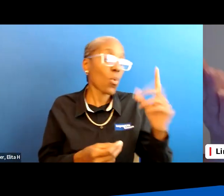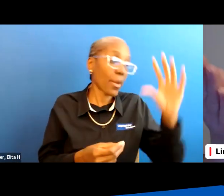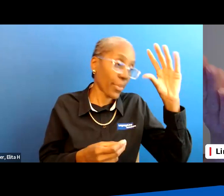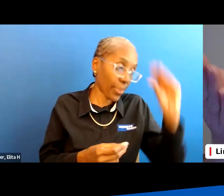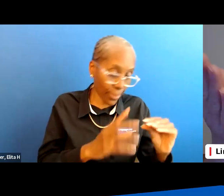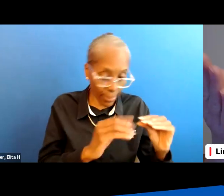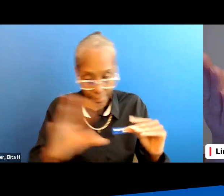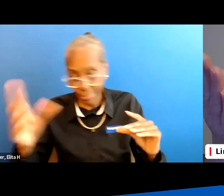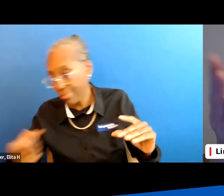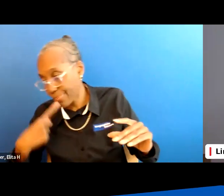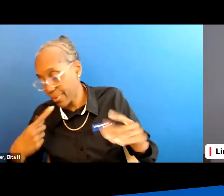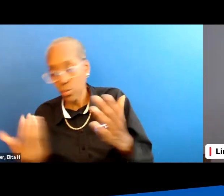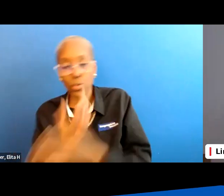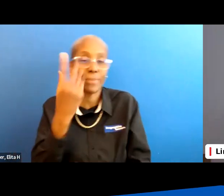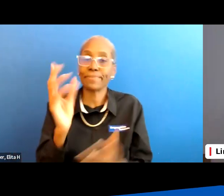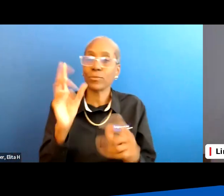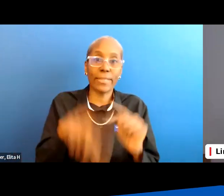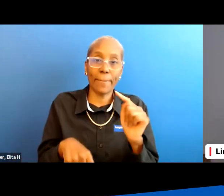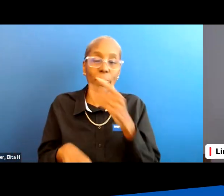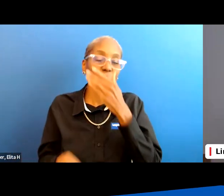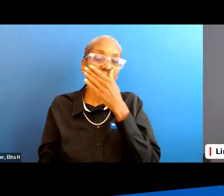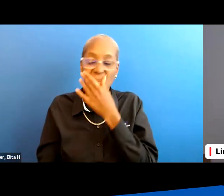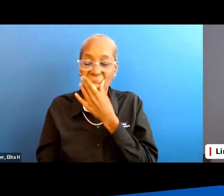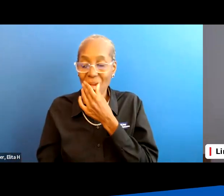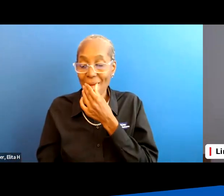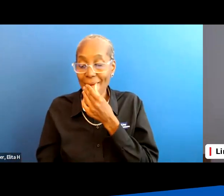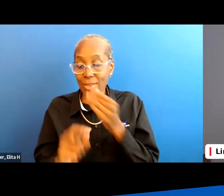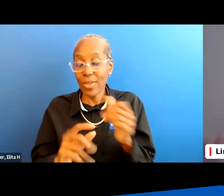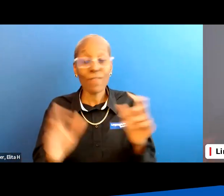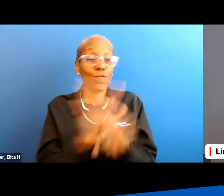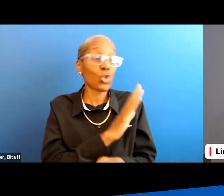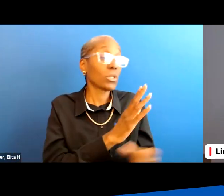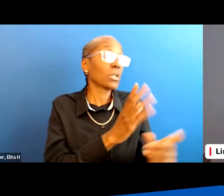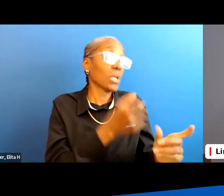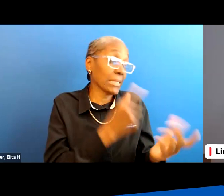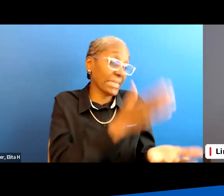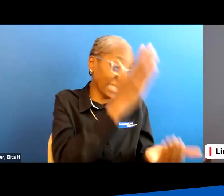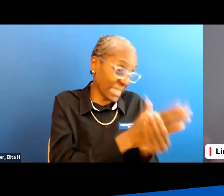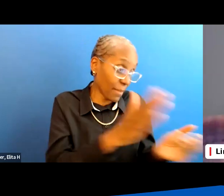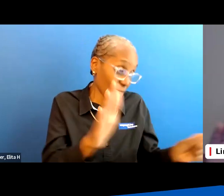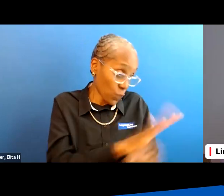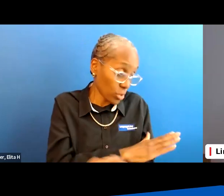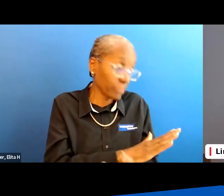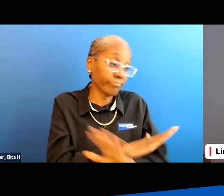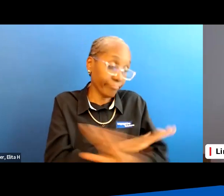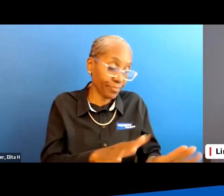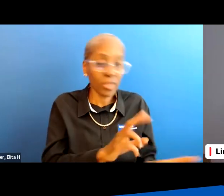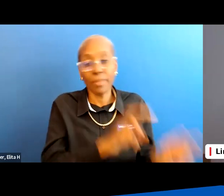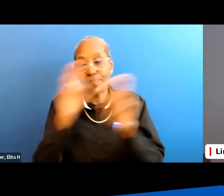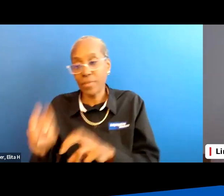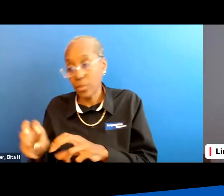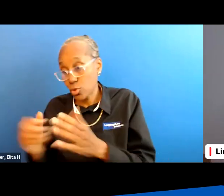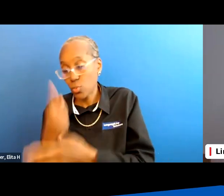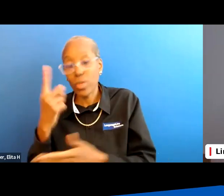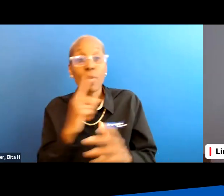and going starting another one so you have to go completely off the one before you start the next one but when they go off